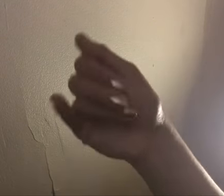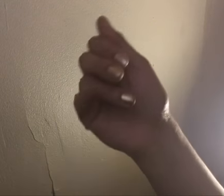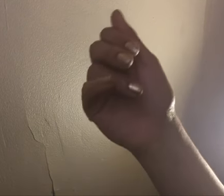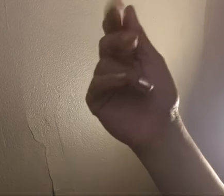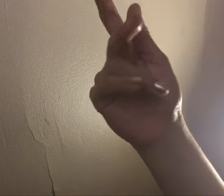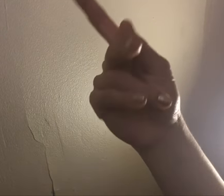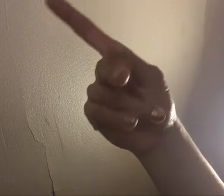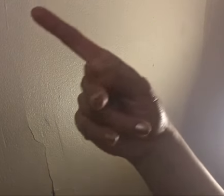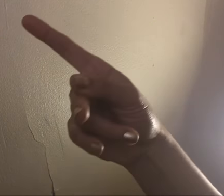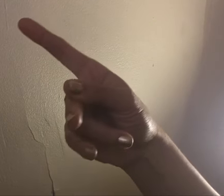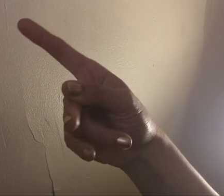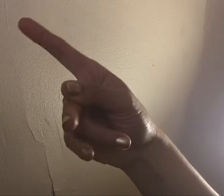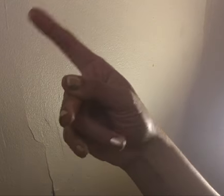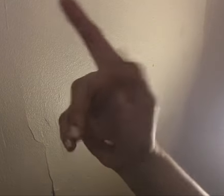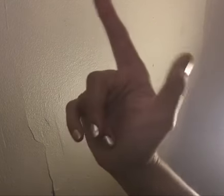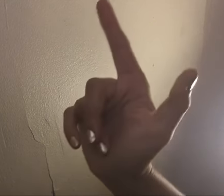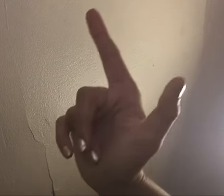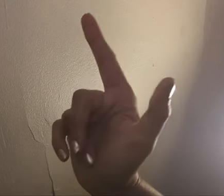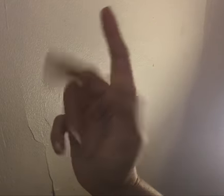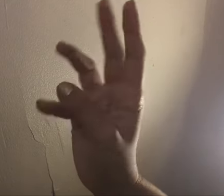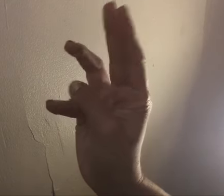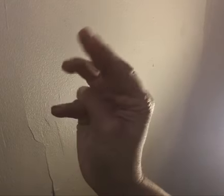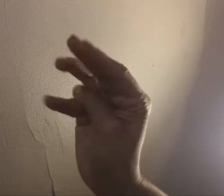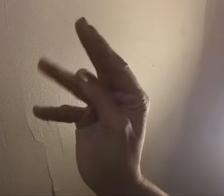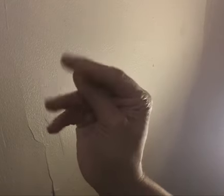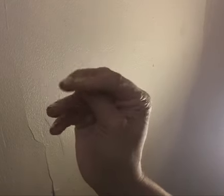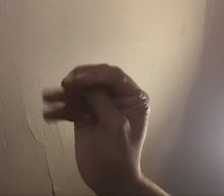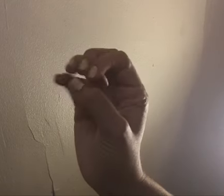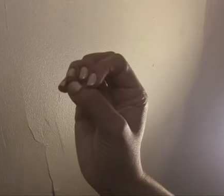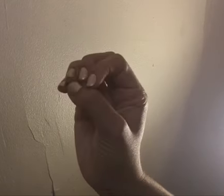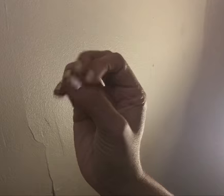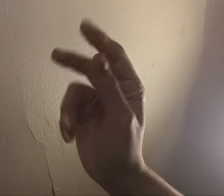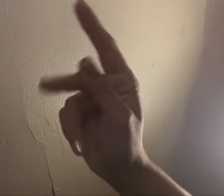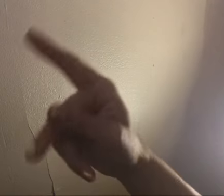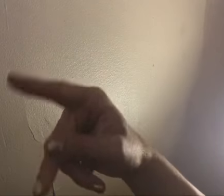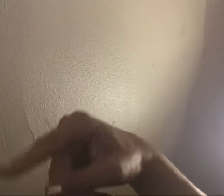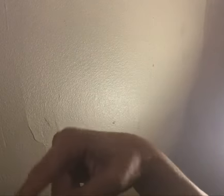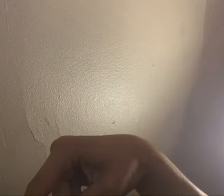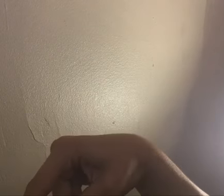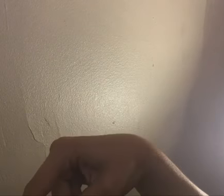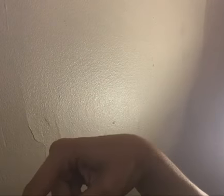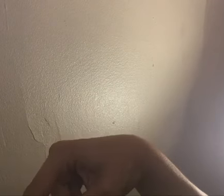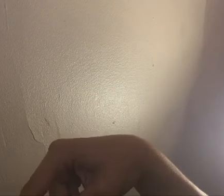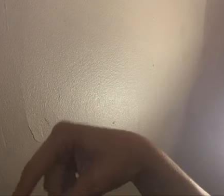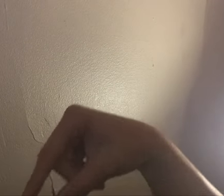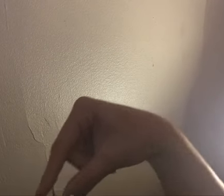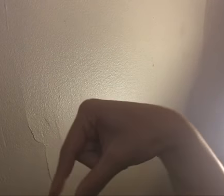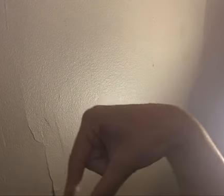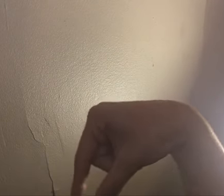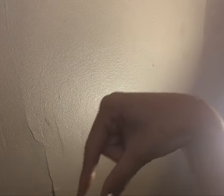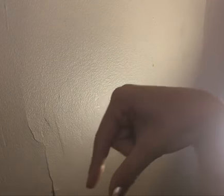J, K, L, M, N, O, P, Q,